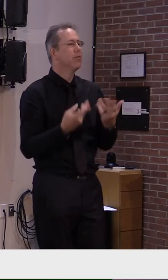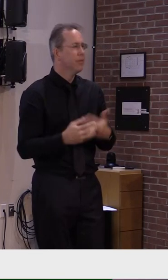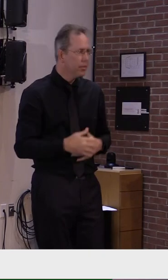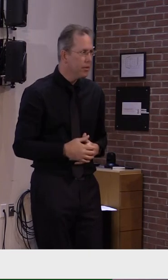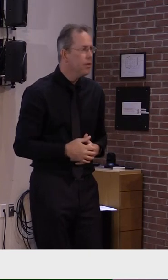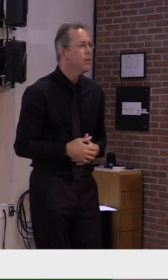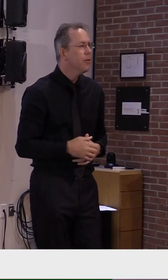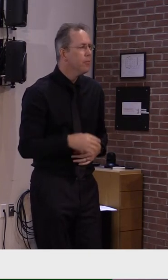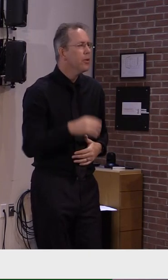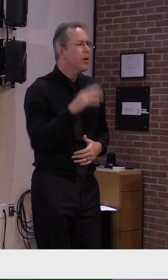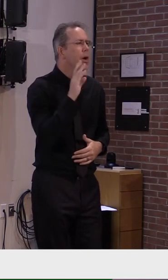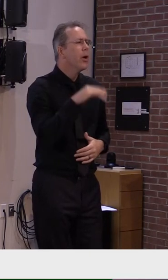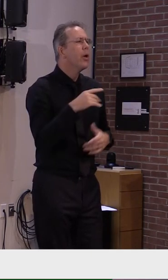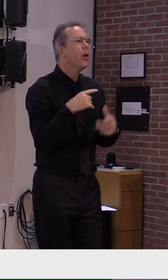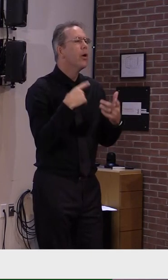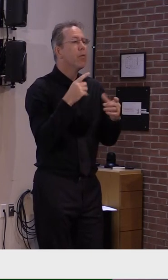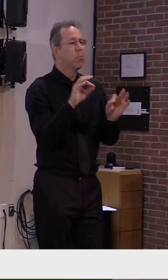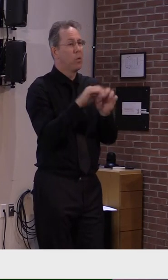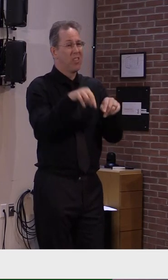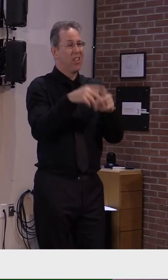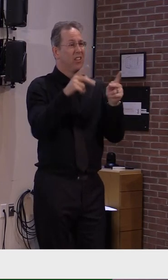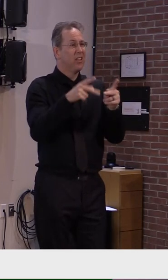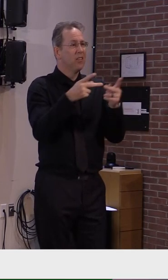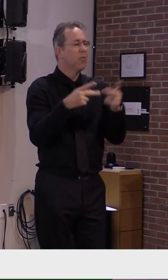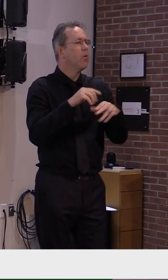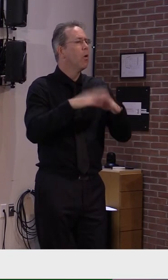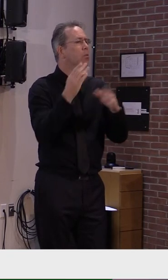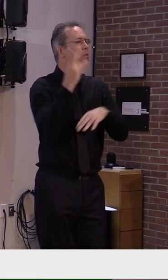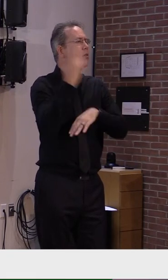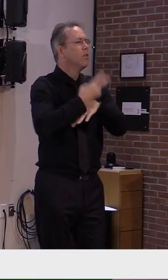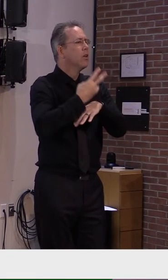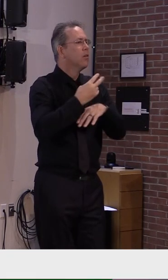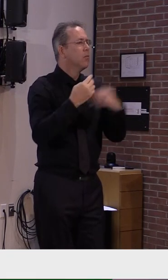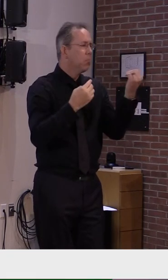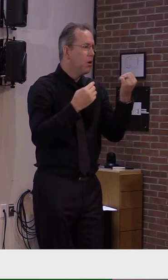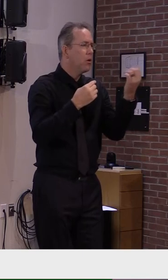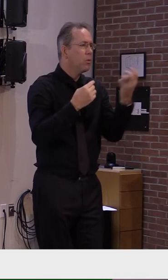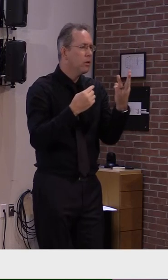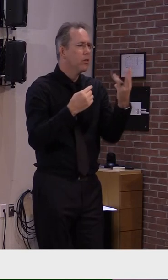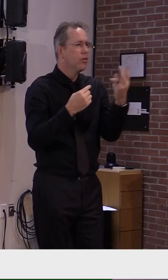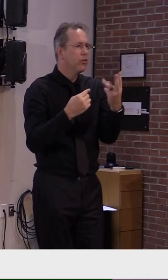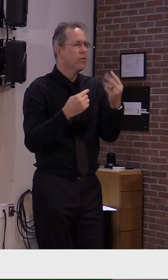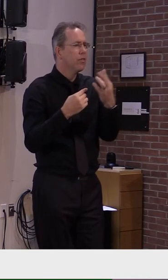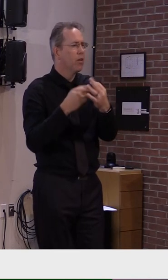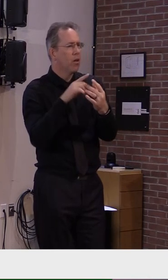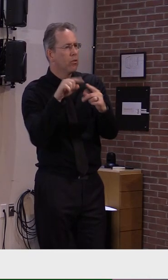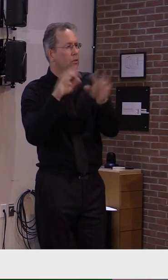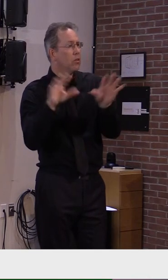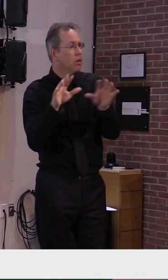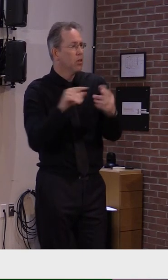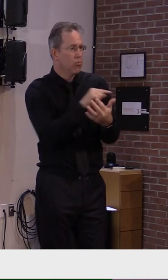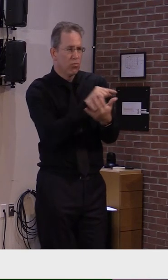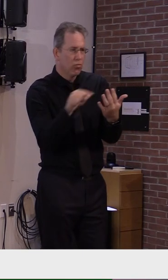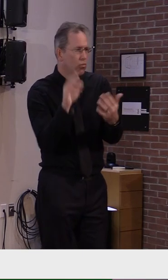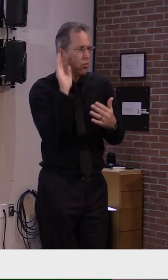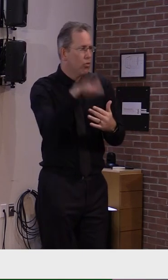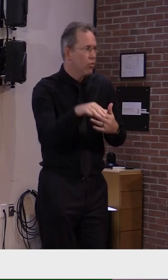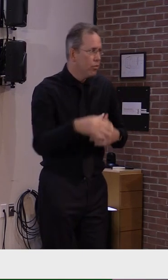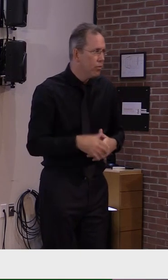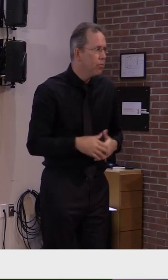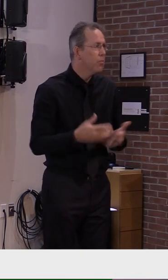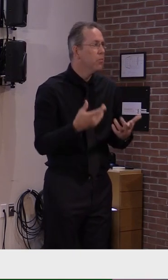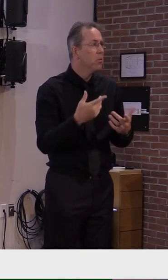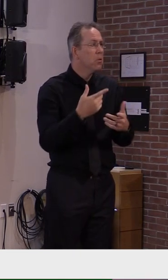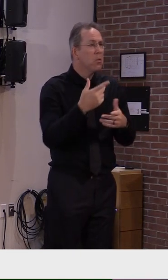hours that are convenient for Vermonters. As you know, we built our system based upon the convenience